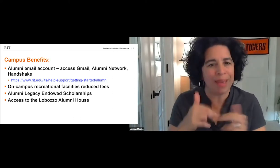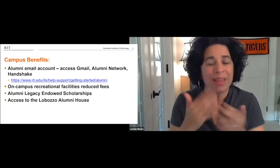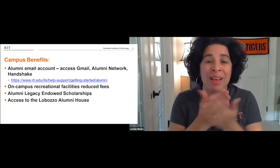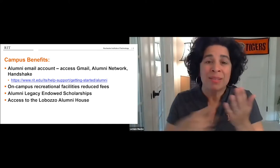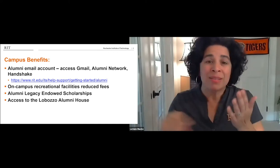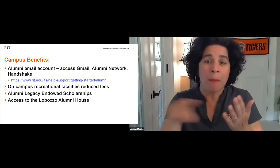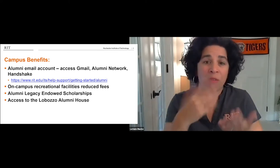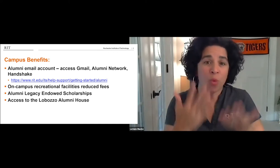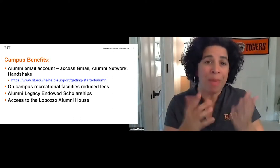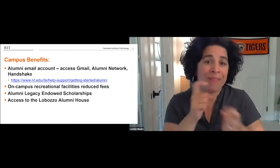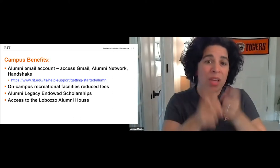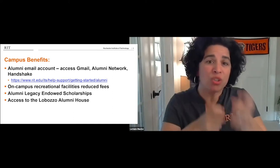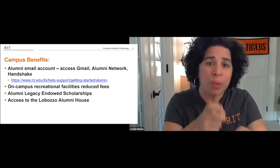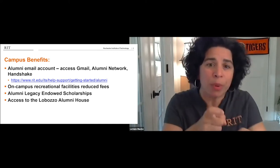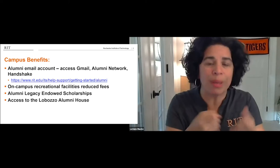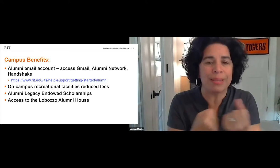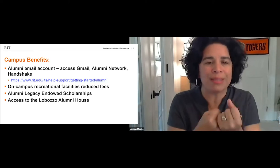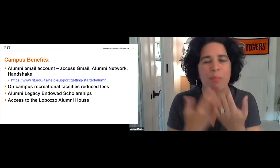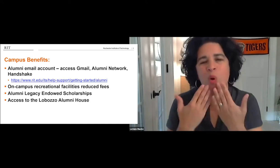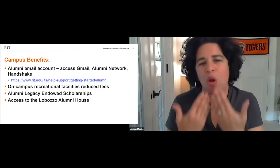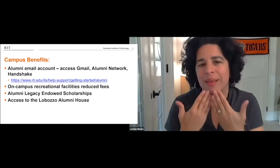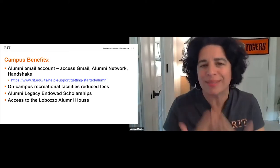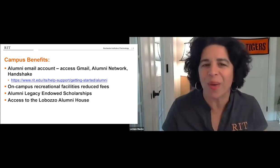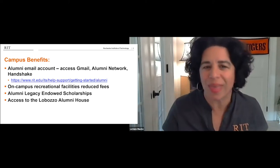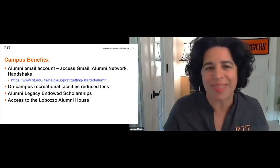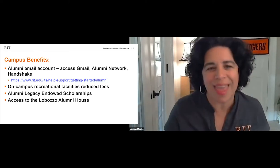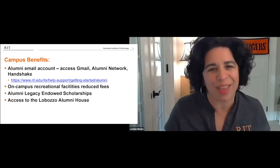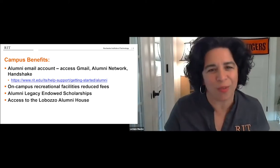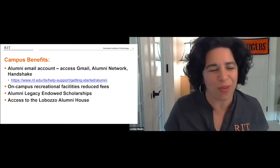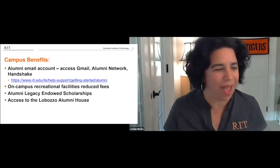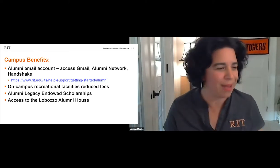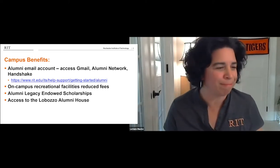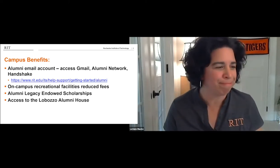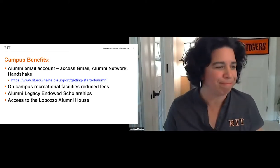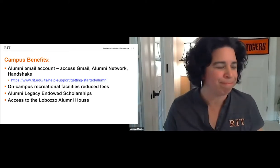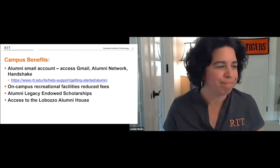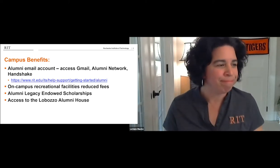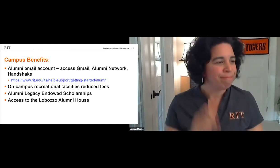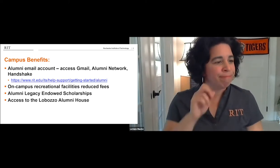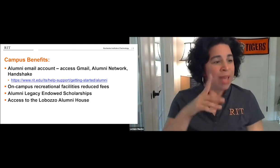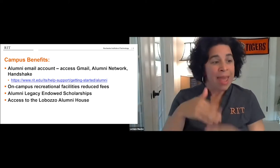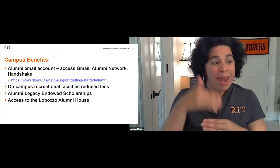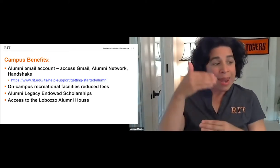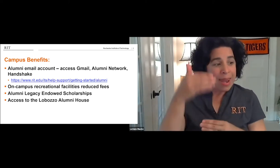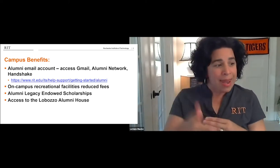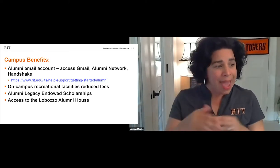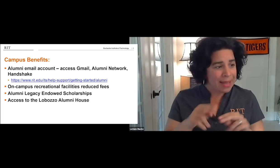guest speakers. It's a beautiful new building on campus. If you contributed to that, we thank you for your